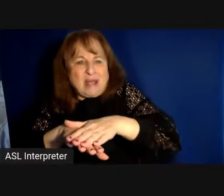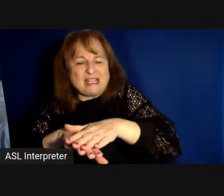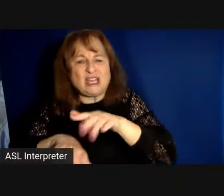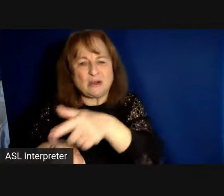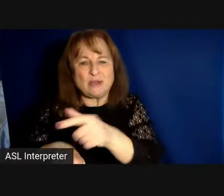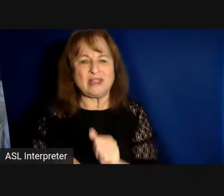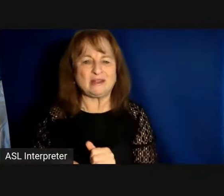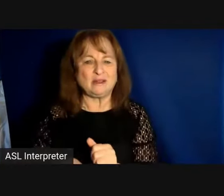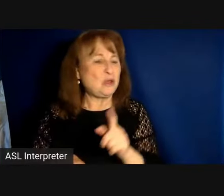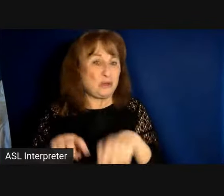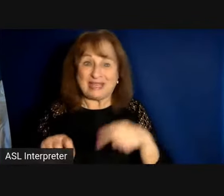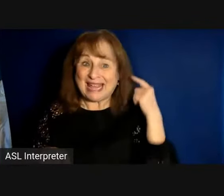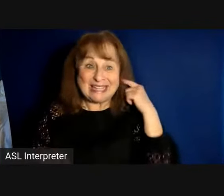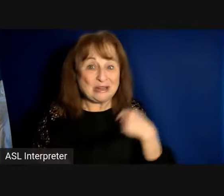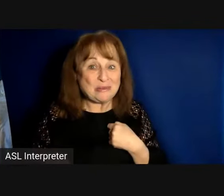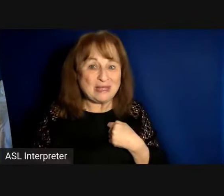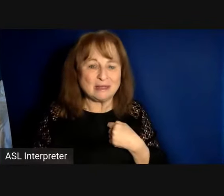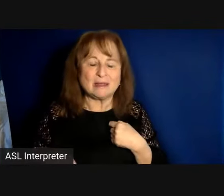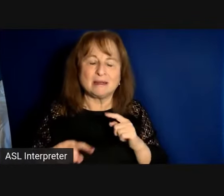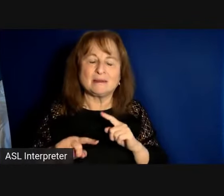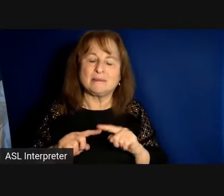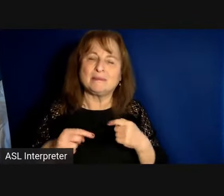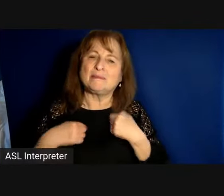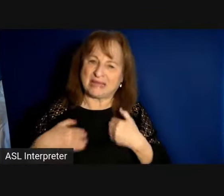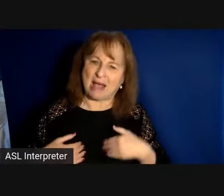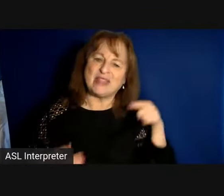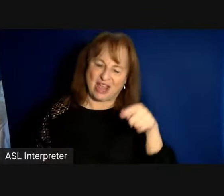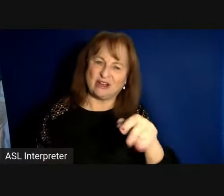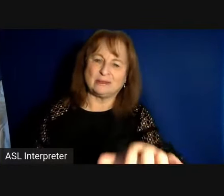you can't hear me but I'm there